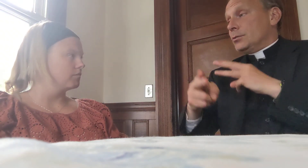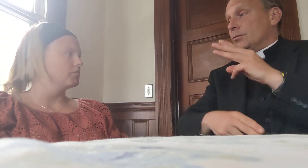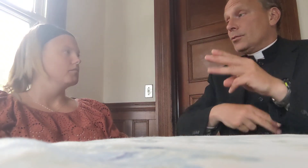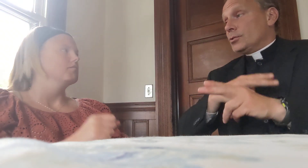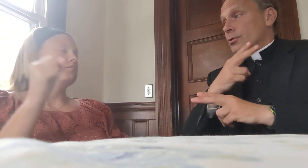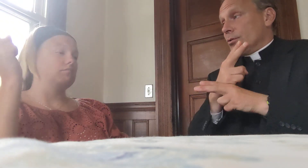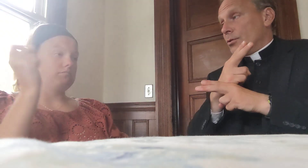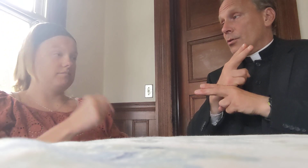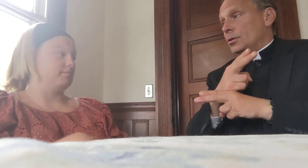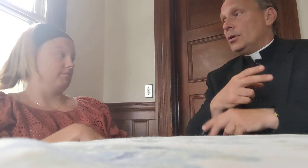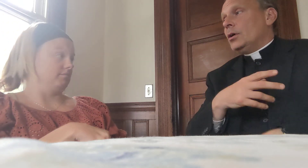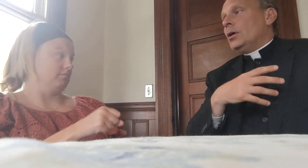universal,